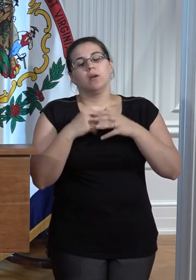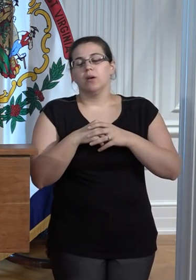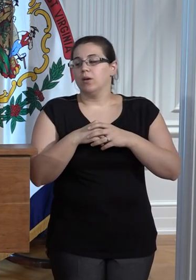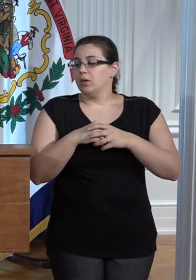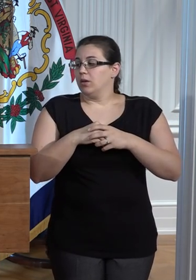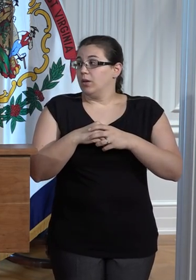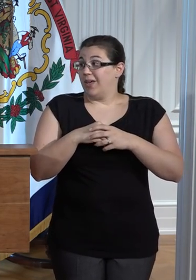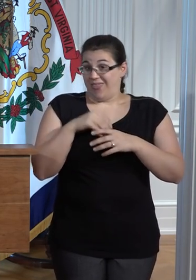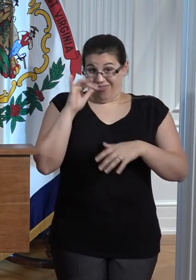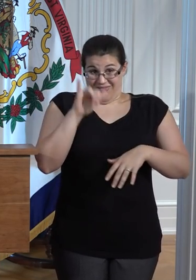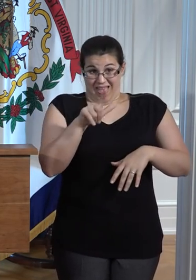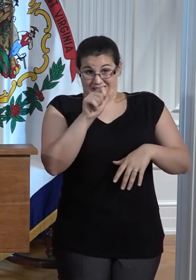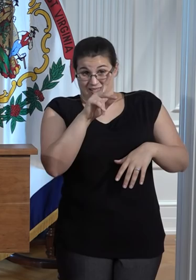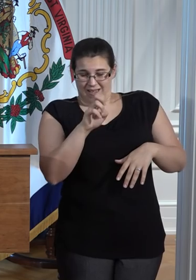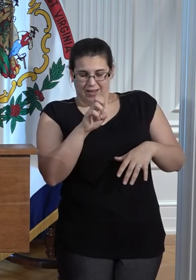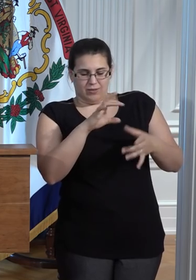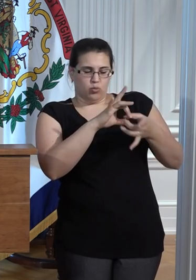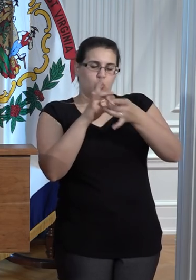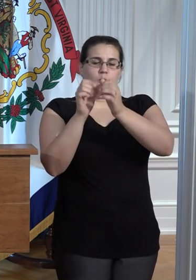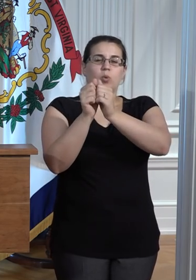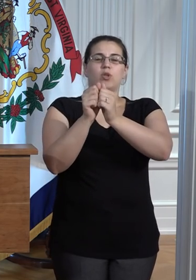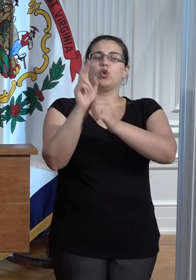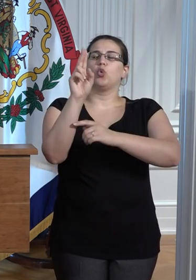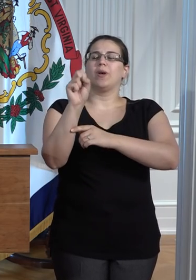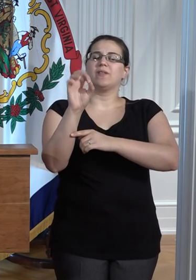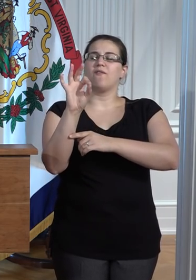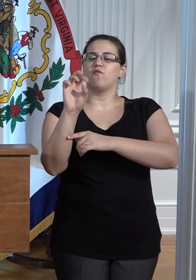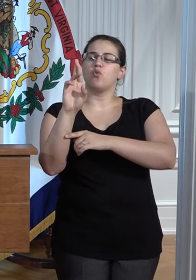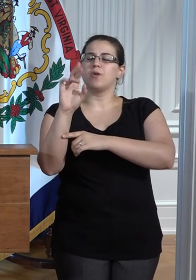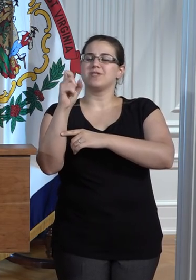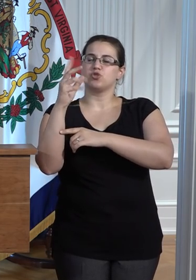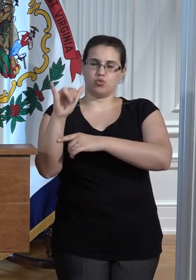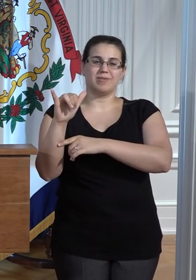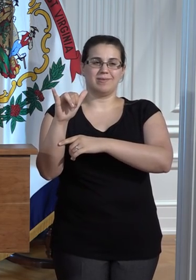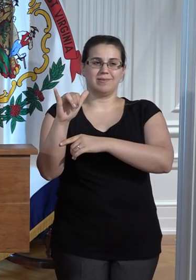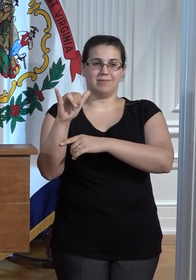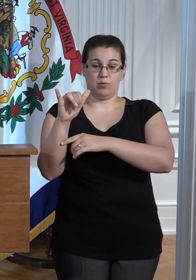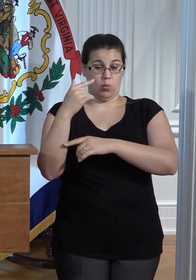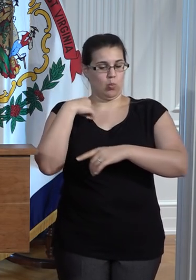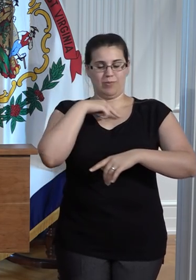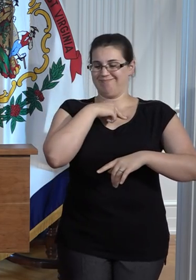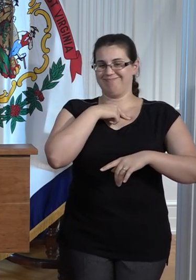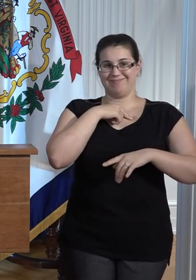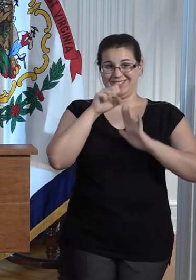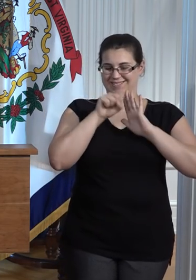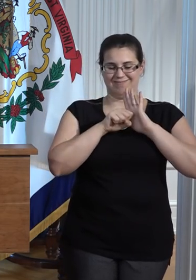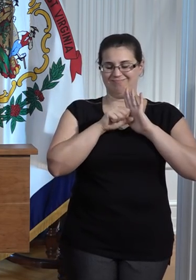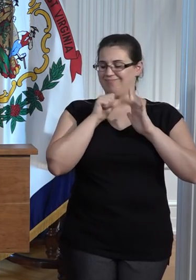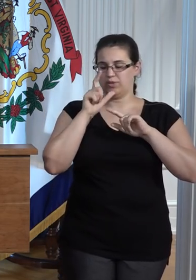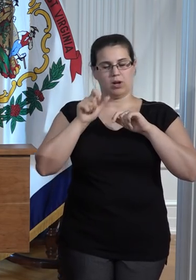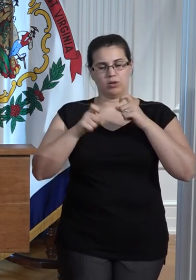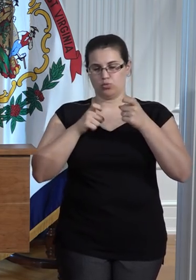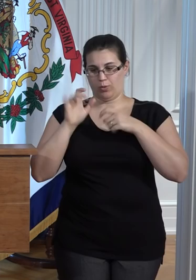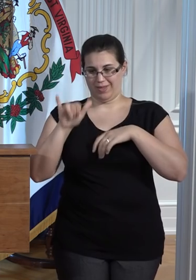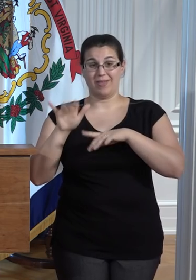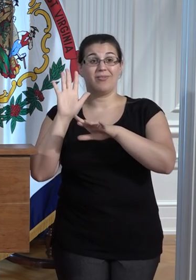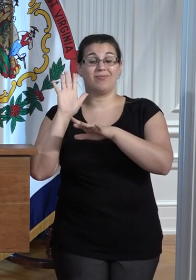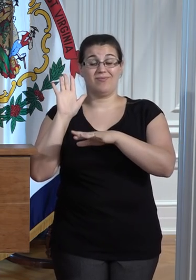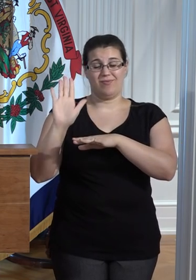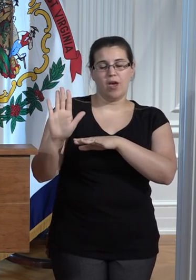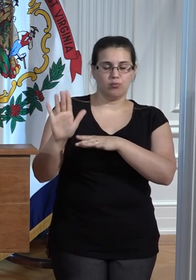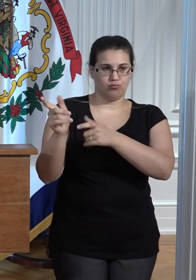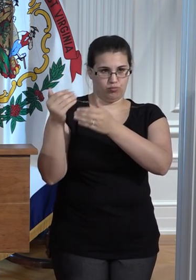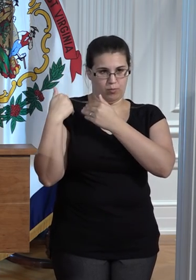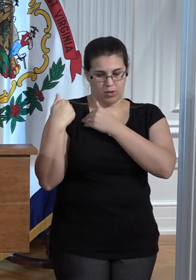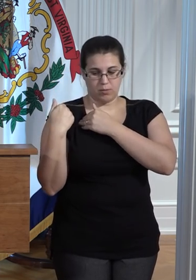that particular lake belongs to the U.S. 4th Street Division. Basically, the state has no control over that. That's up to the division. However,